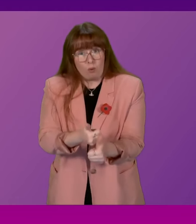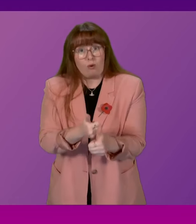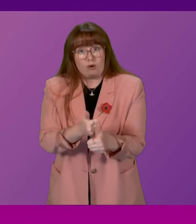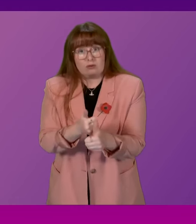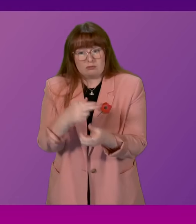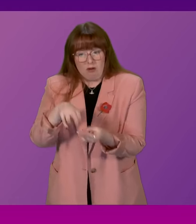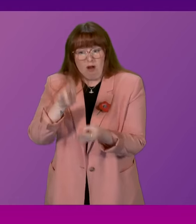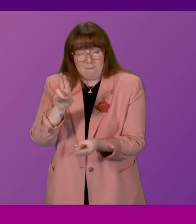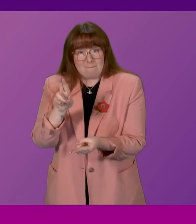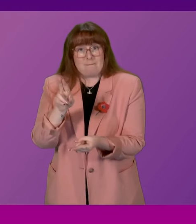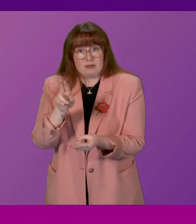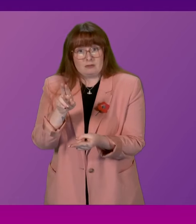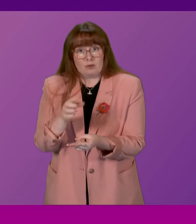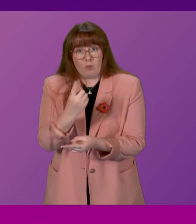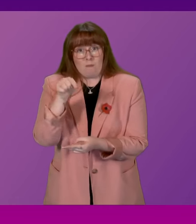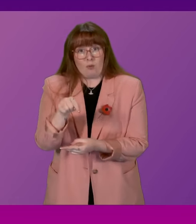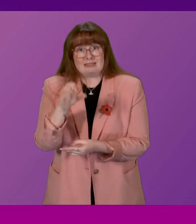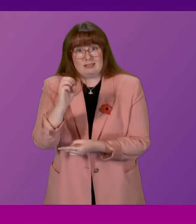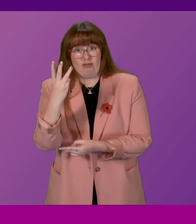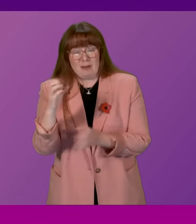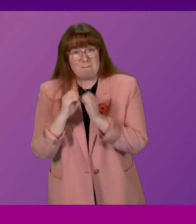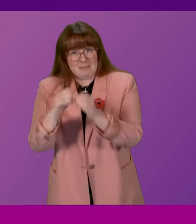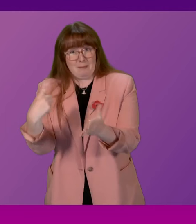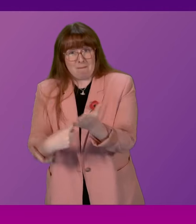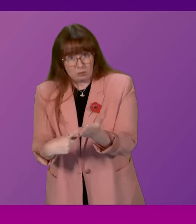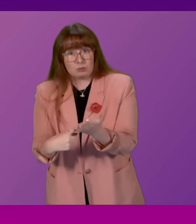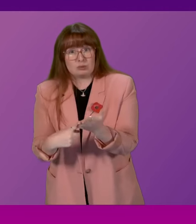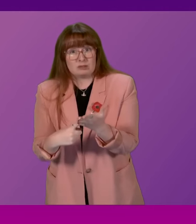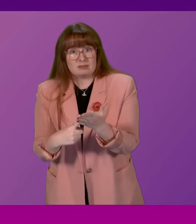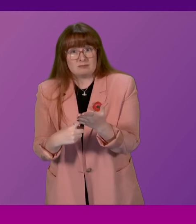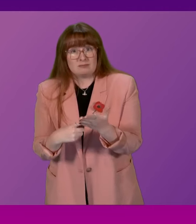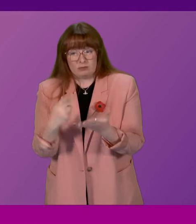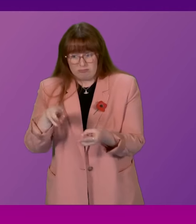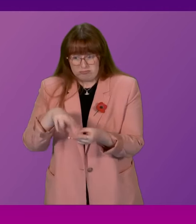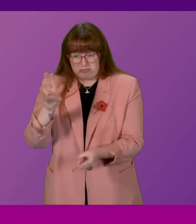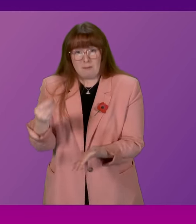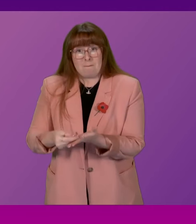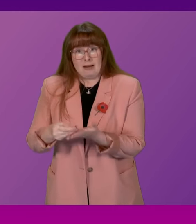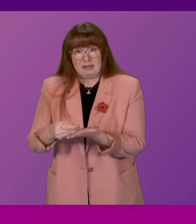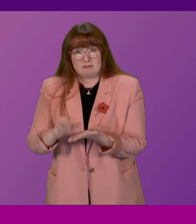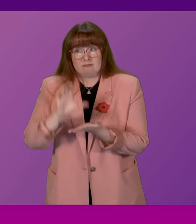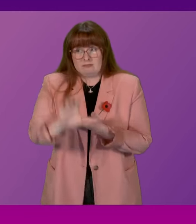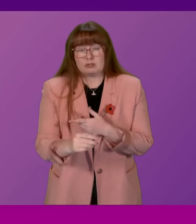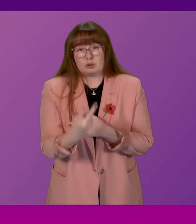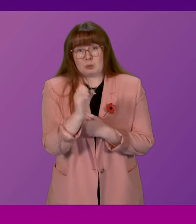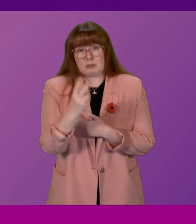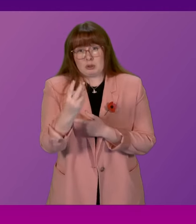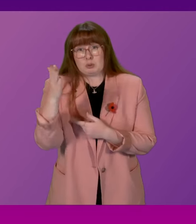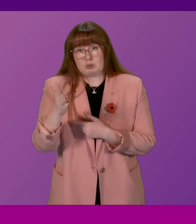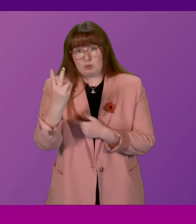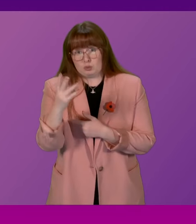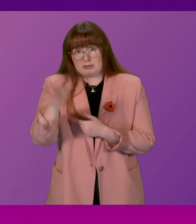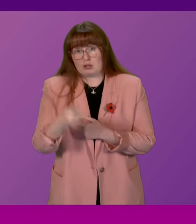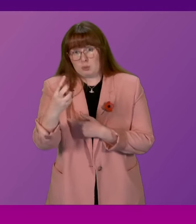£1.03 billion, and £880 million was invested in 2022-23, upgrading